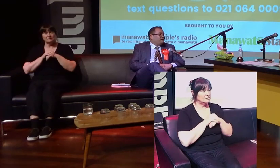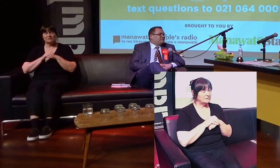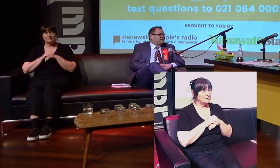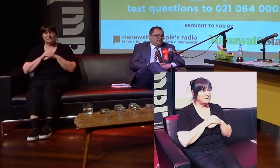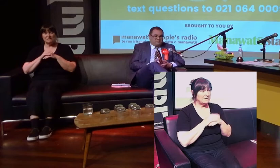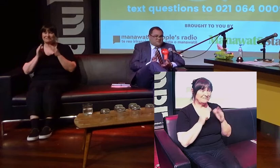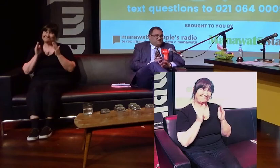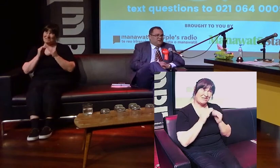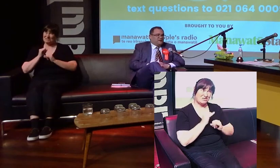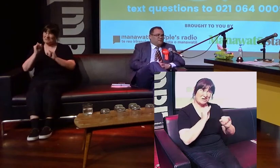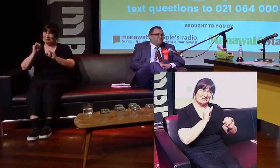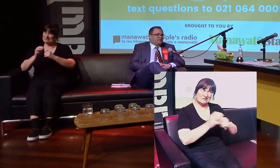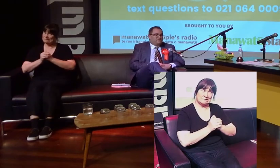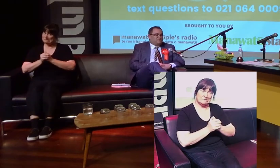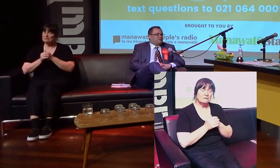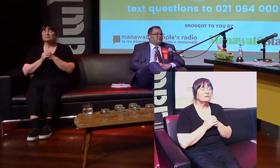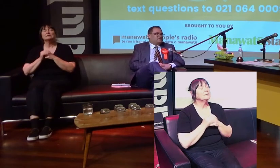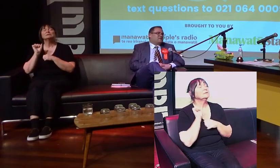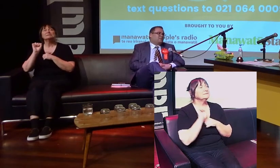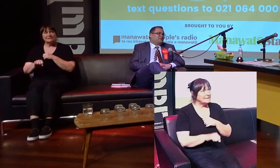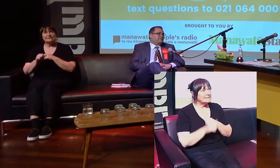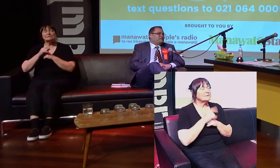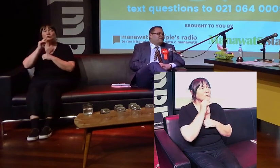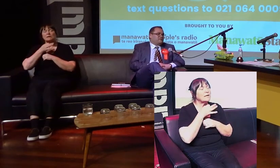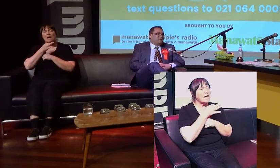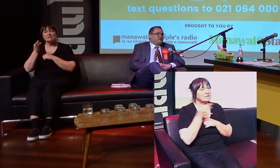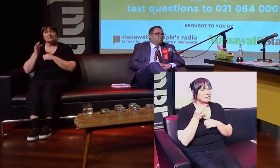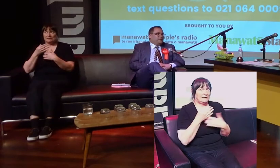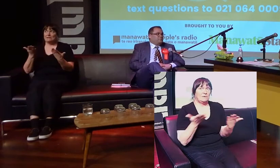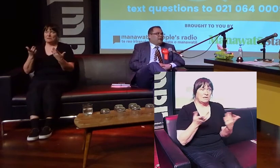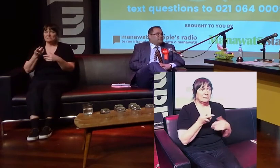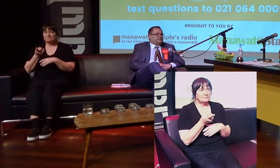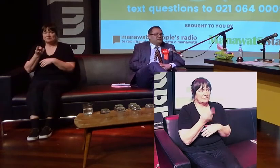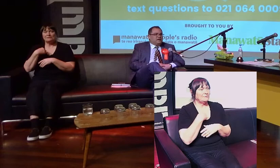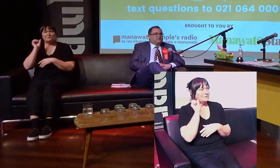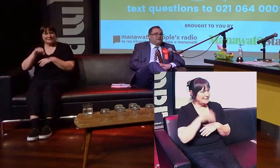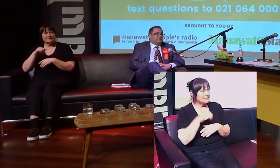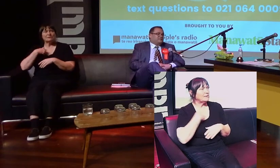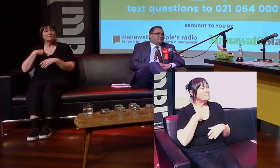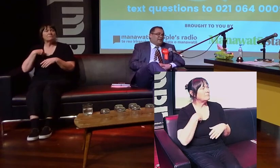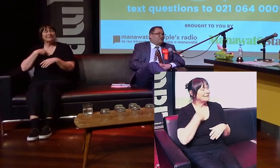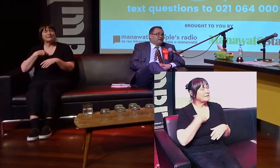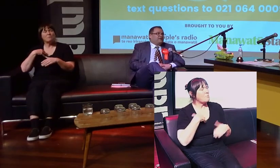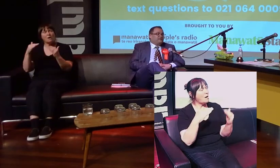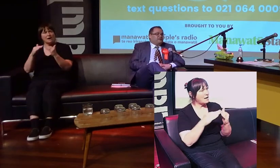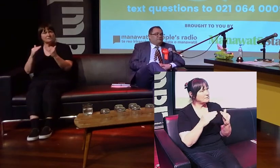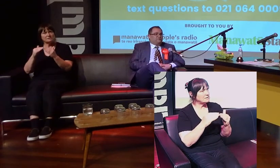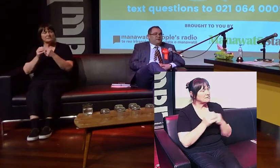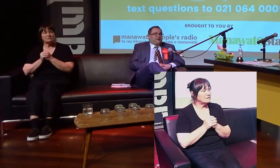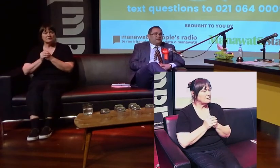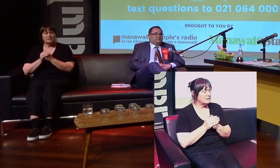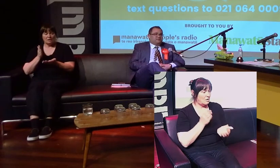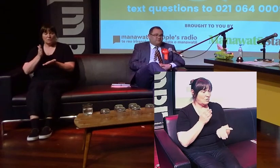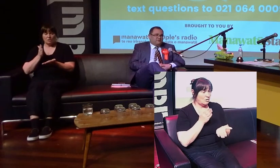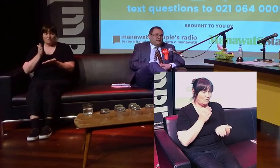used more than once. Absolutely. I mean, I think you could ask anyone and they would tell you that we need more houses. The reality is, actually, if